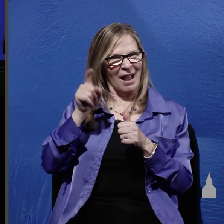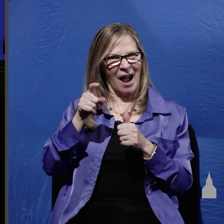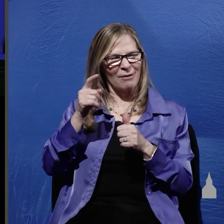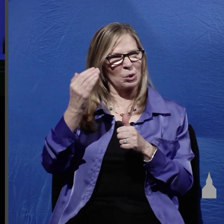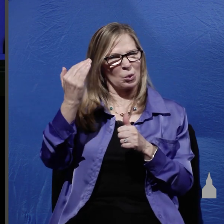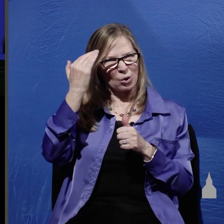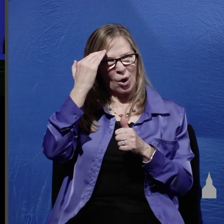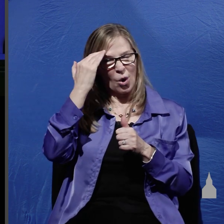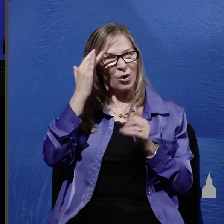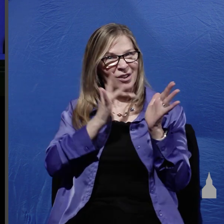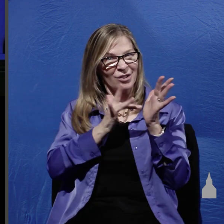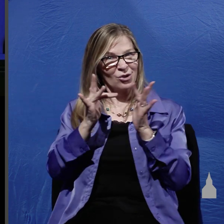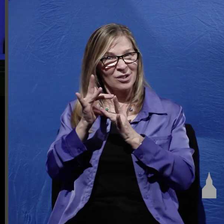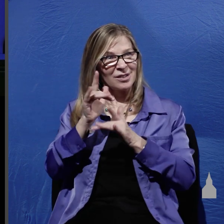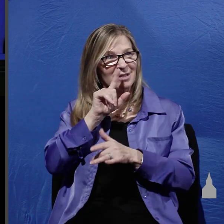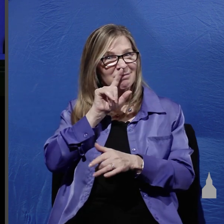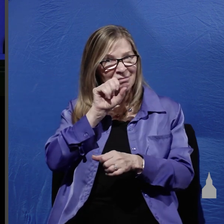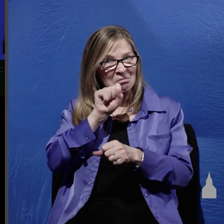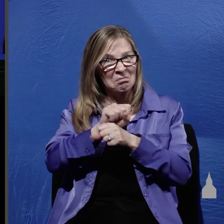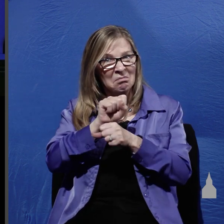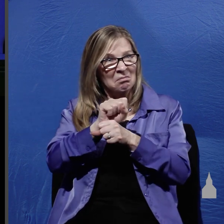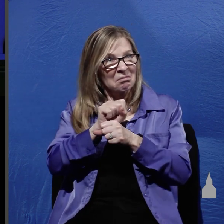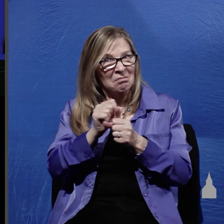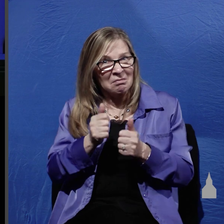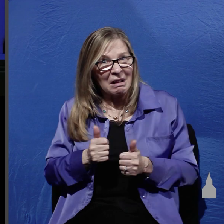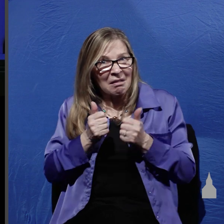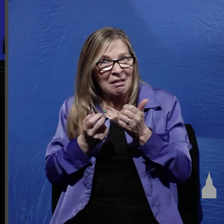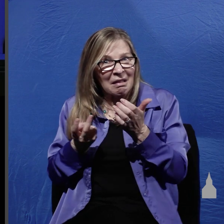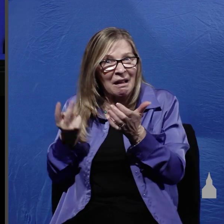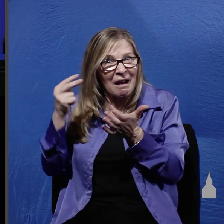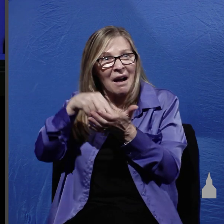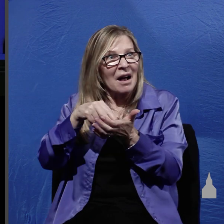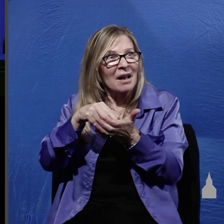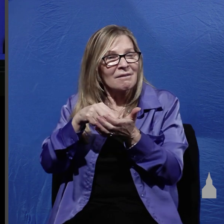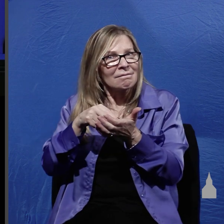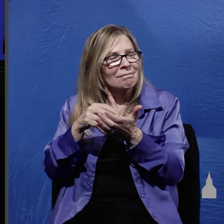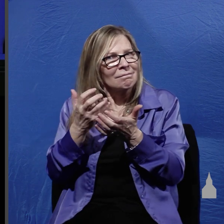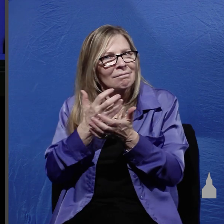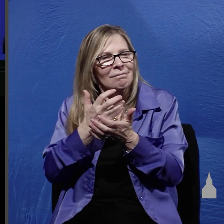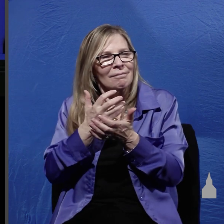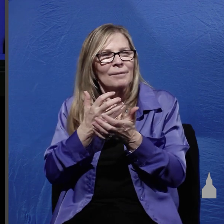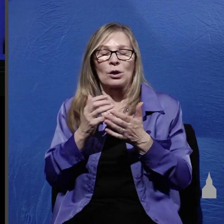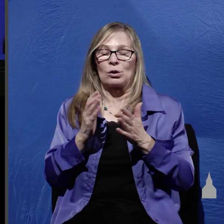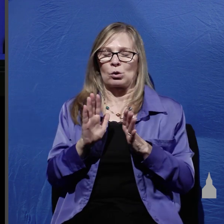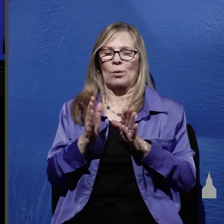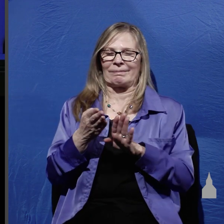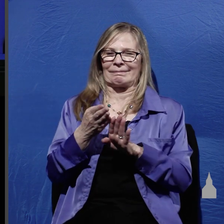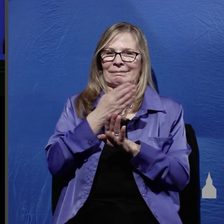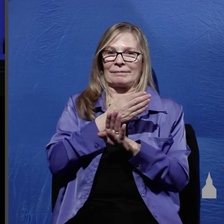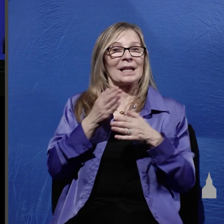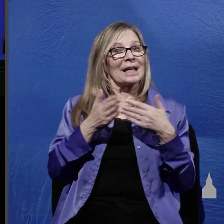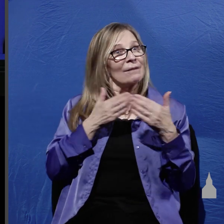that Jesus had risen from the dead now as I mentioned a few moments ago although Jesus had talked several times to them